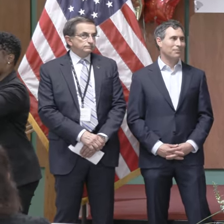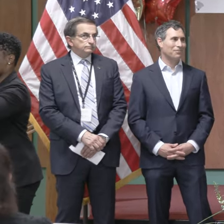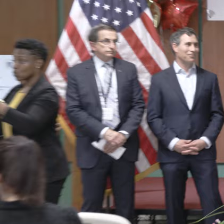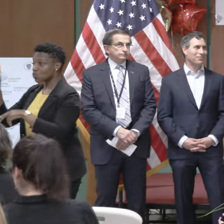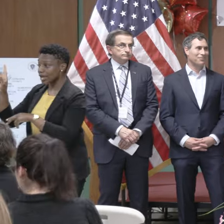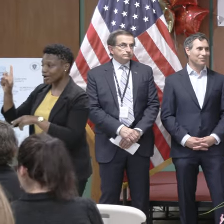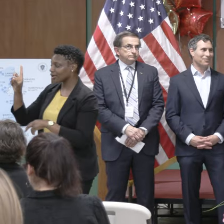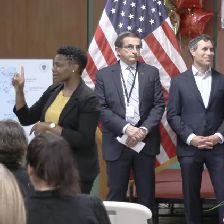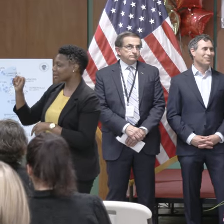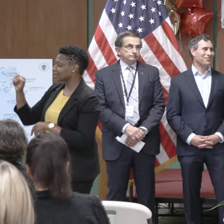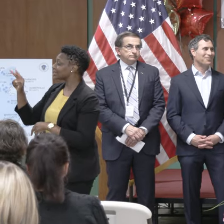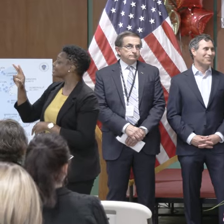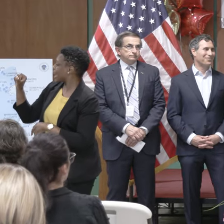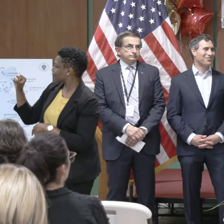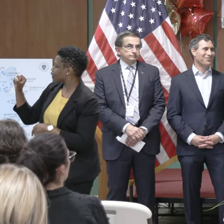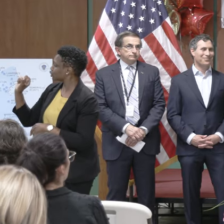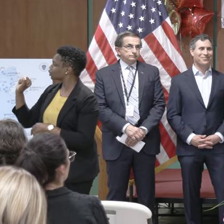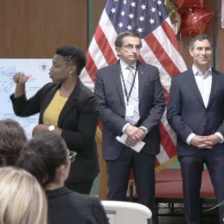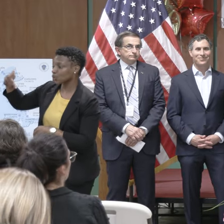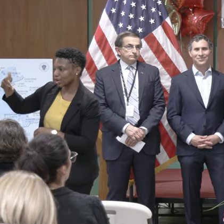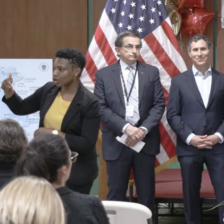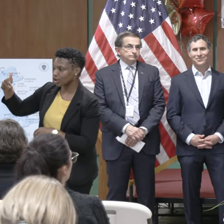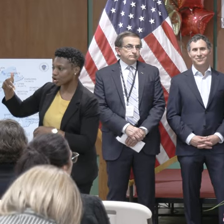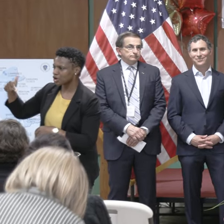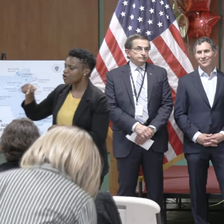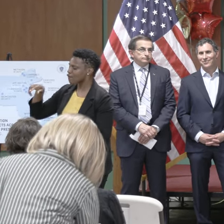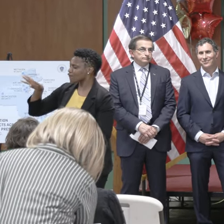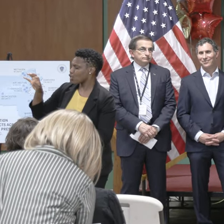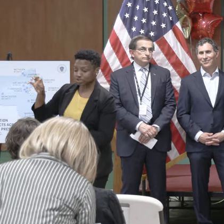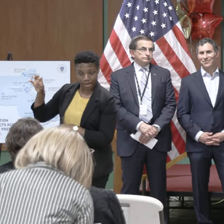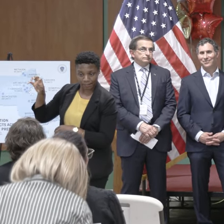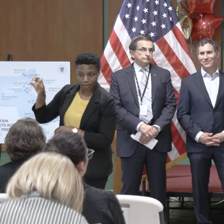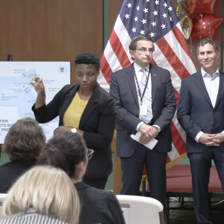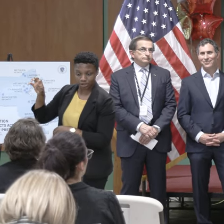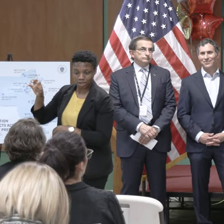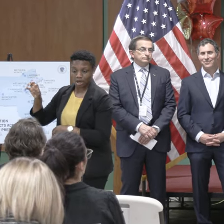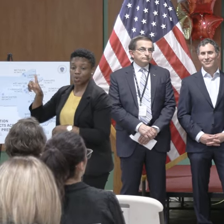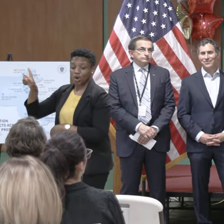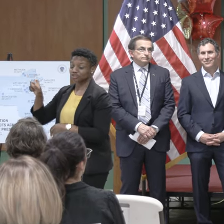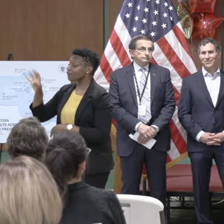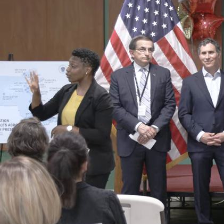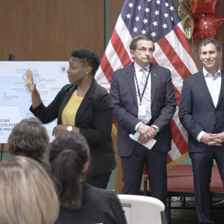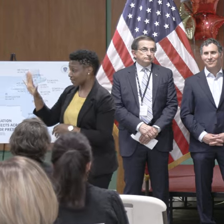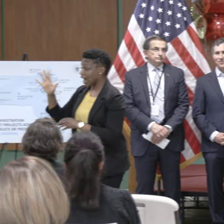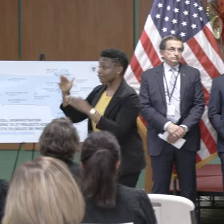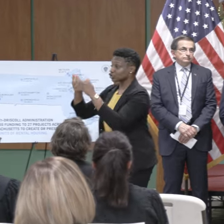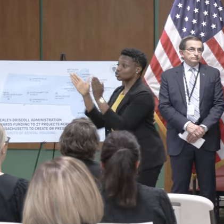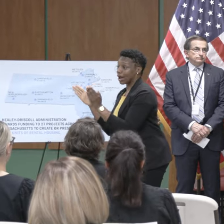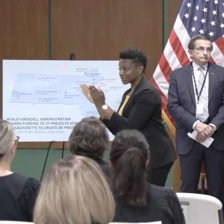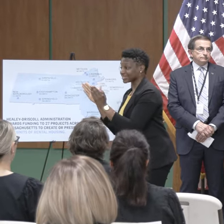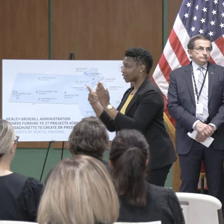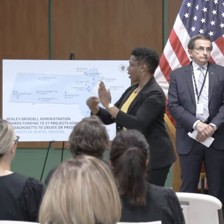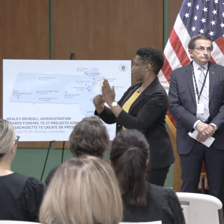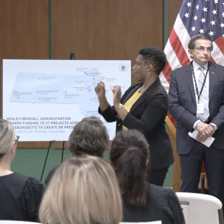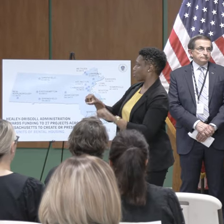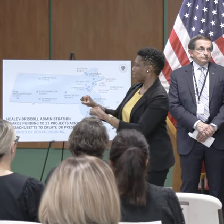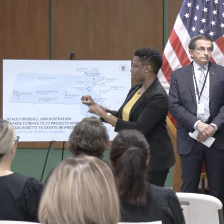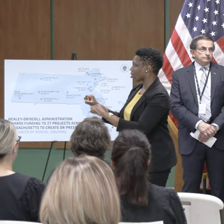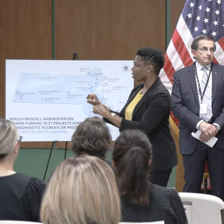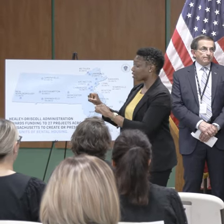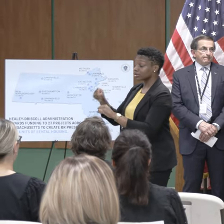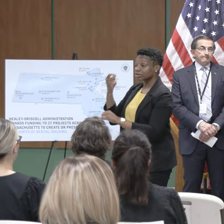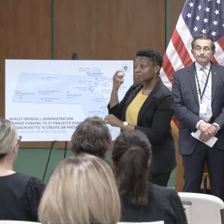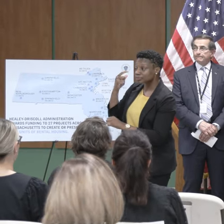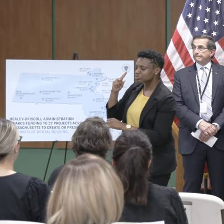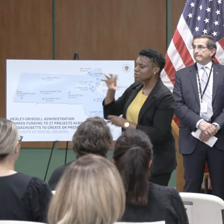Square that will result in a hundred and forty five walkable housing units twenty percent of which will be affordable and will include mixed